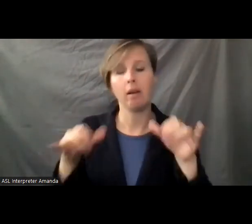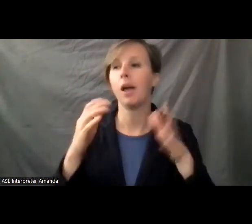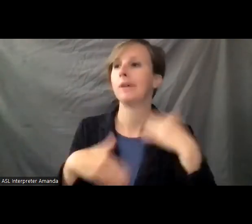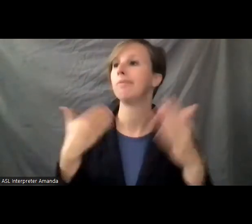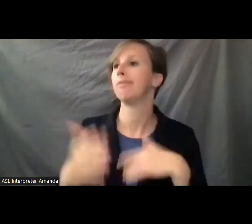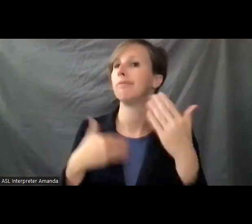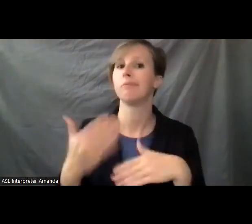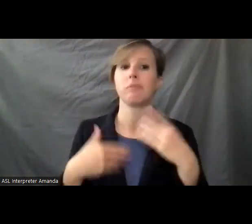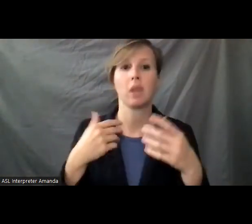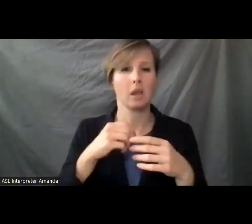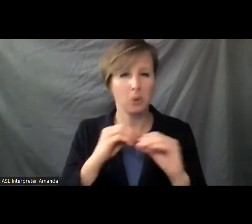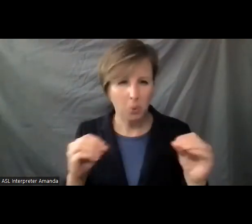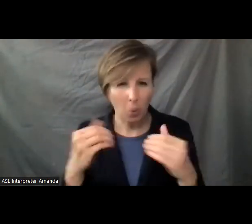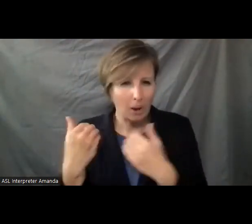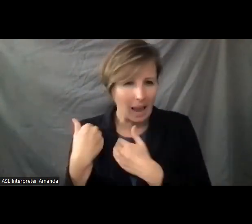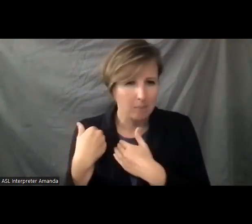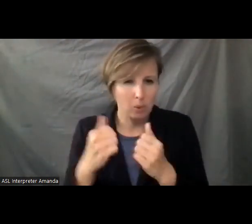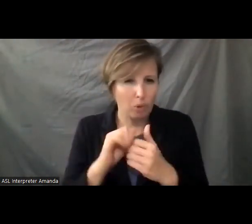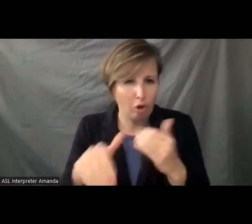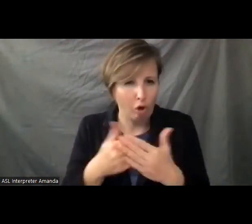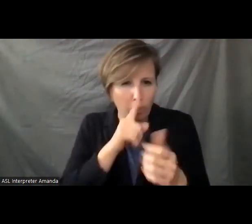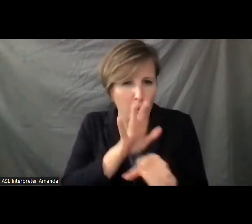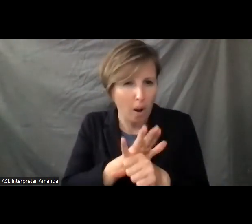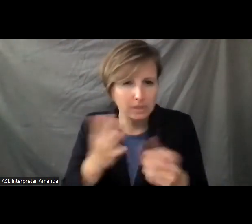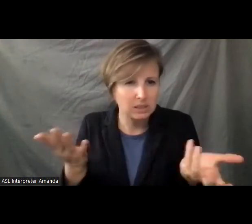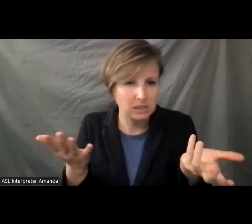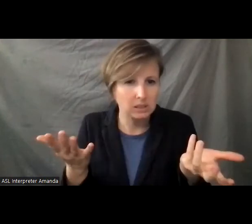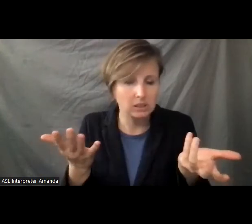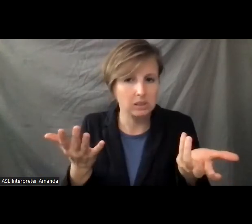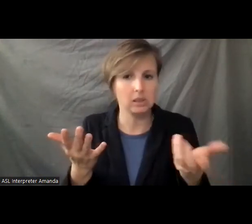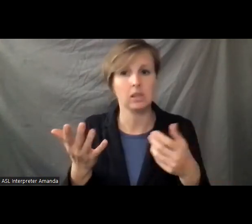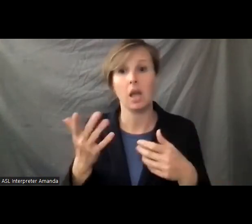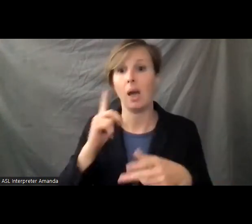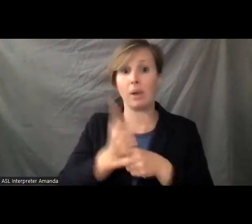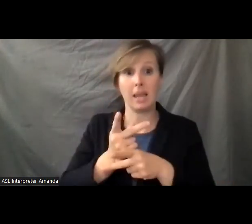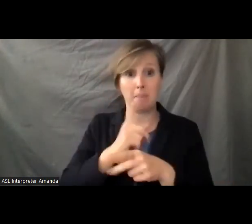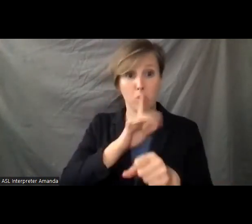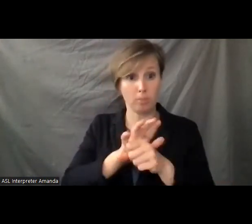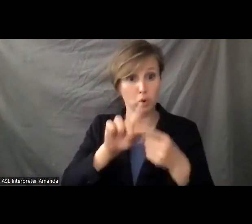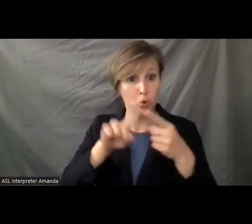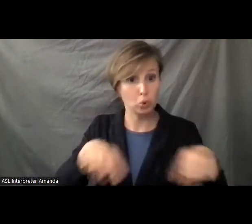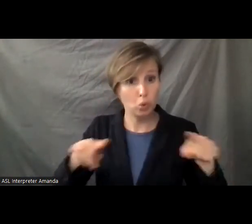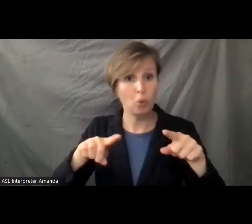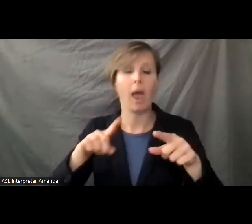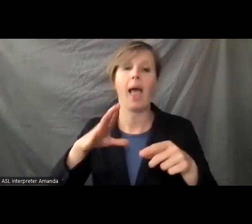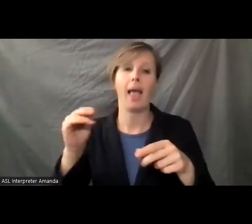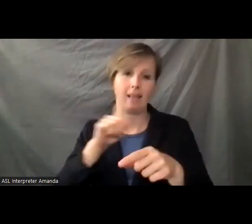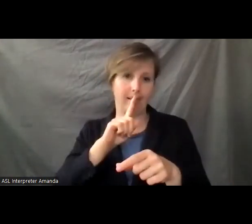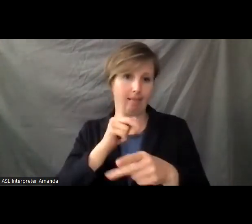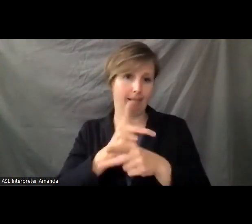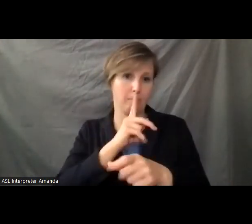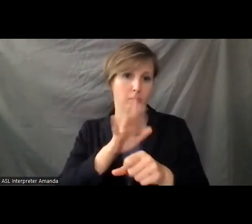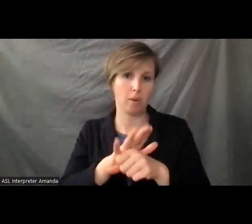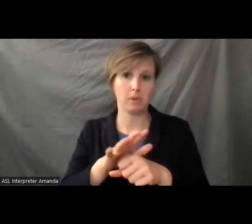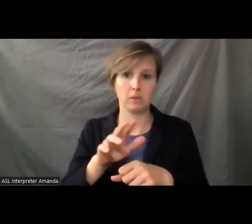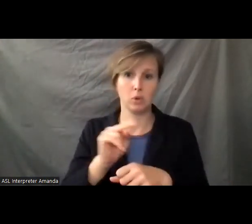accountability. I will keep my promises to you. I will keep my promises to Northern Virginia. And if I don't, I ask that you vote